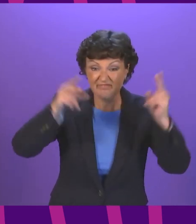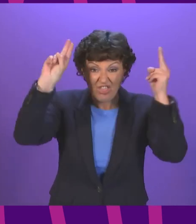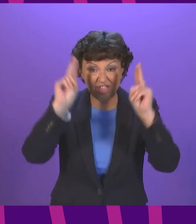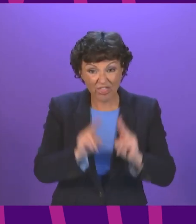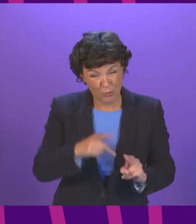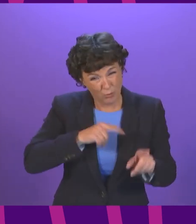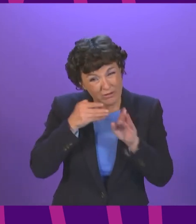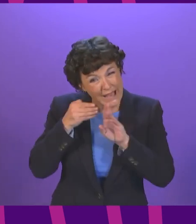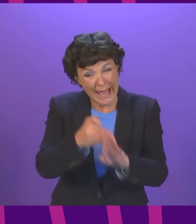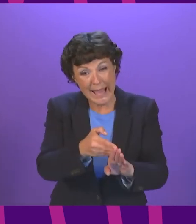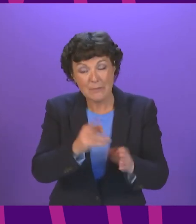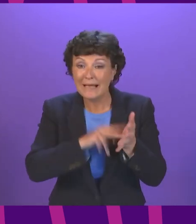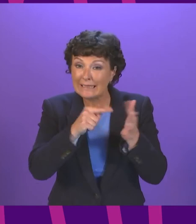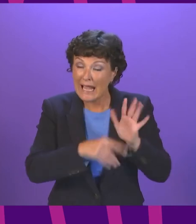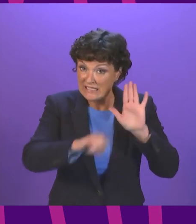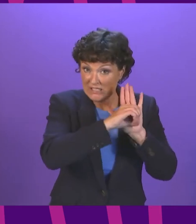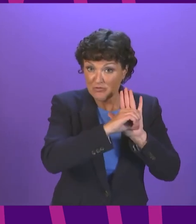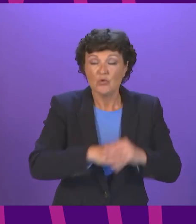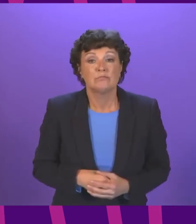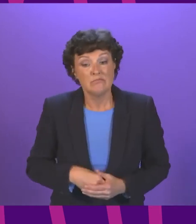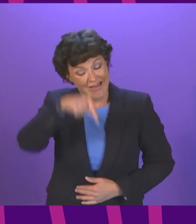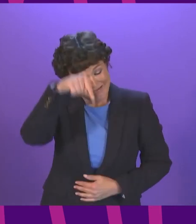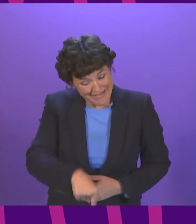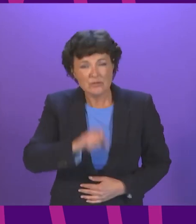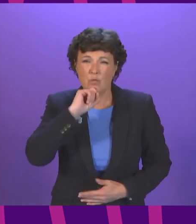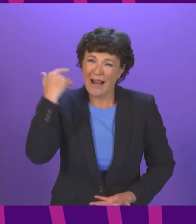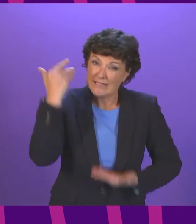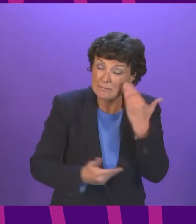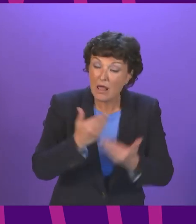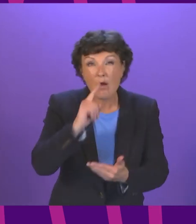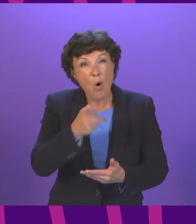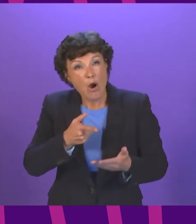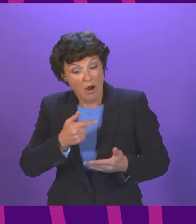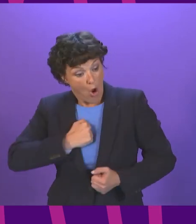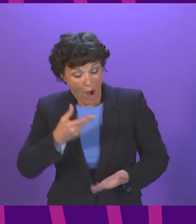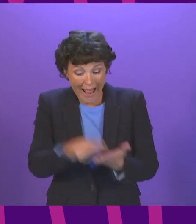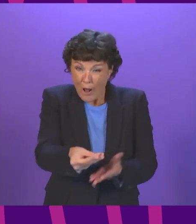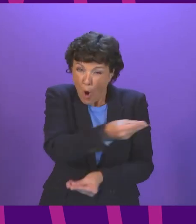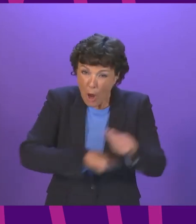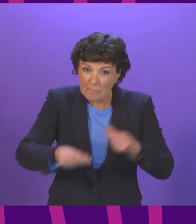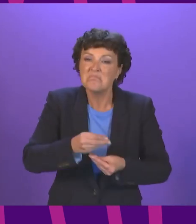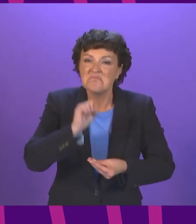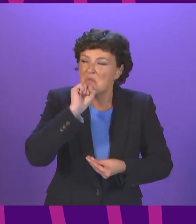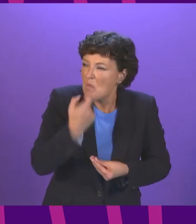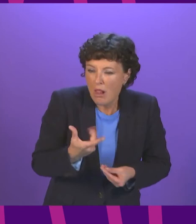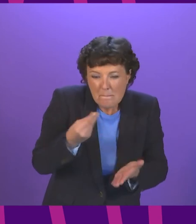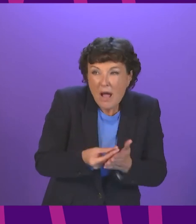10-year strategy for economic transformation will set out how we can and will become a net-zero economy in a way that enhances